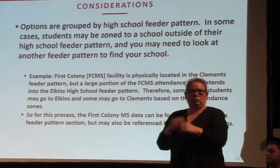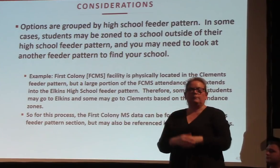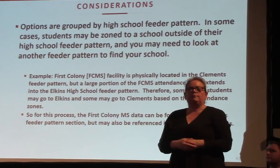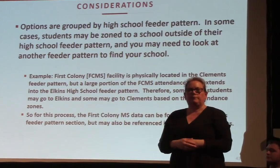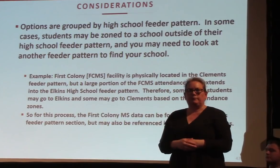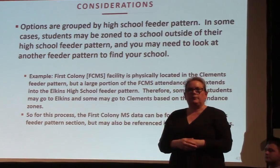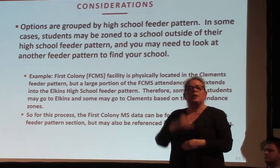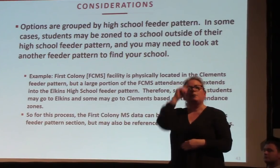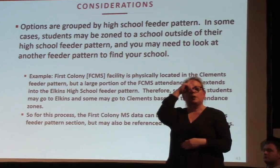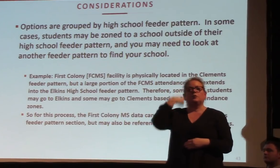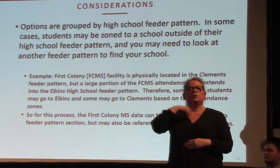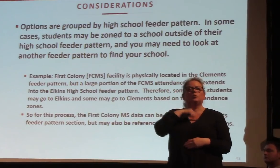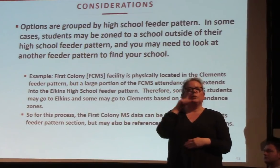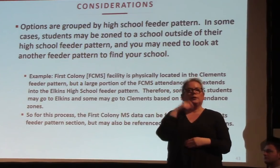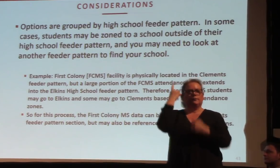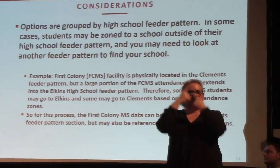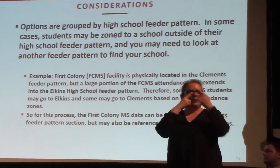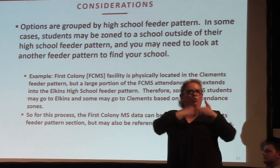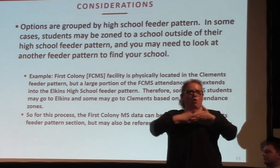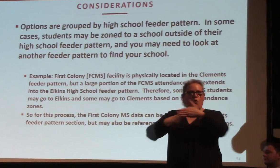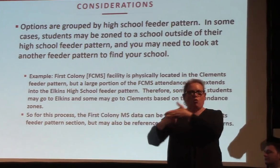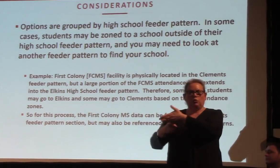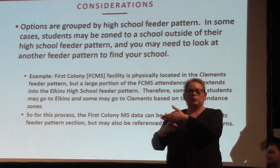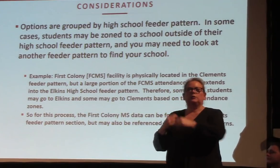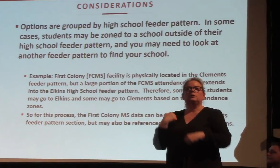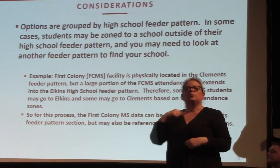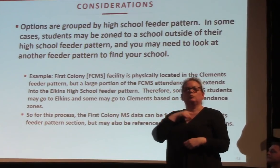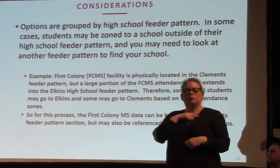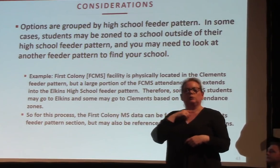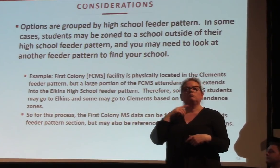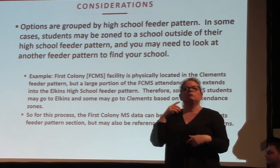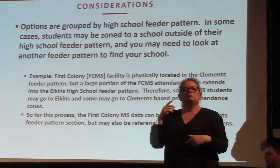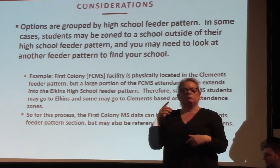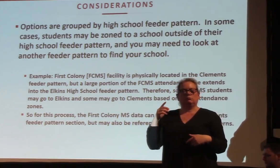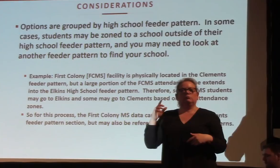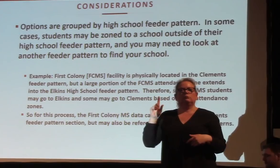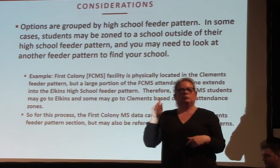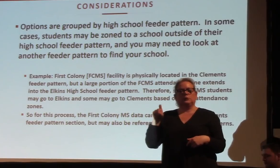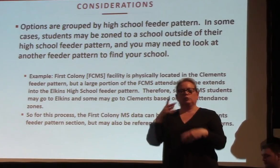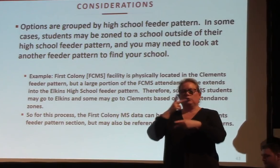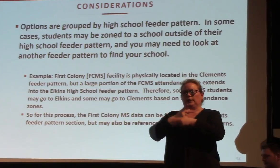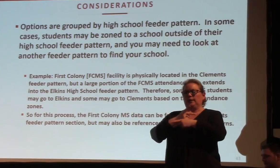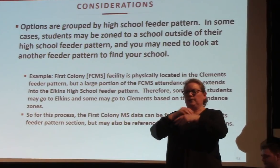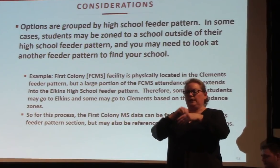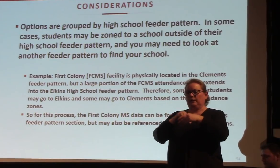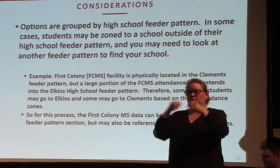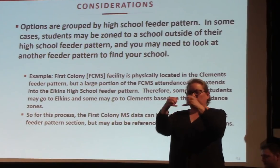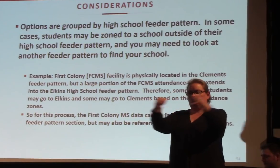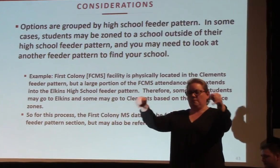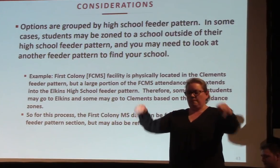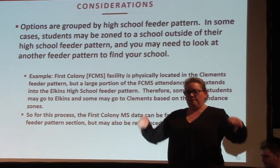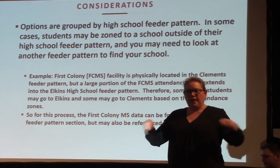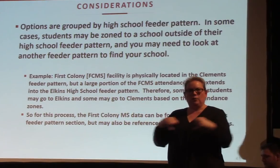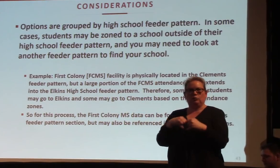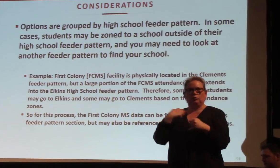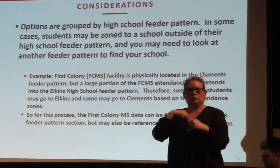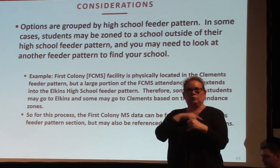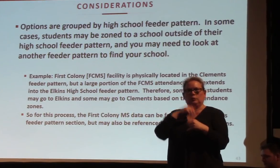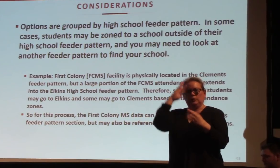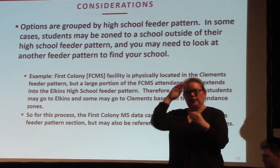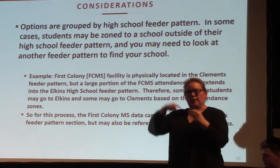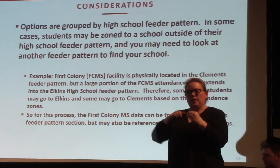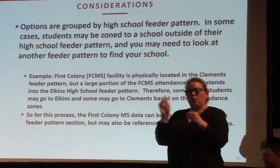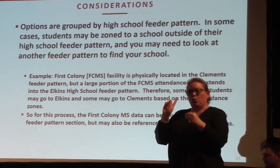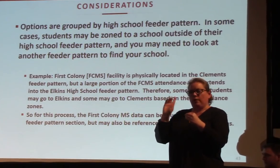of cross feeder patterns from a boundary standpoint. But we've grouped all schools based on where the facility is physically located. And so